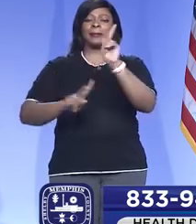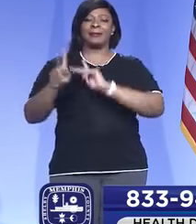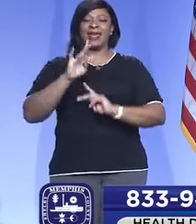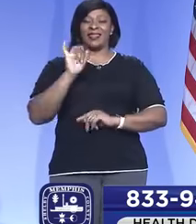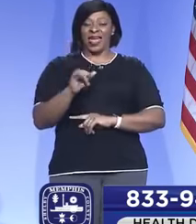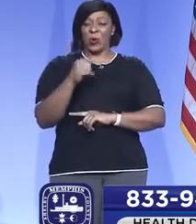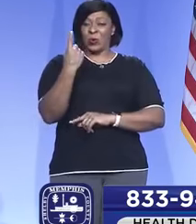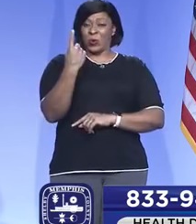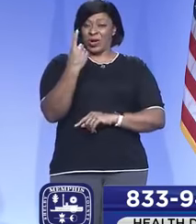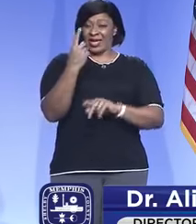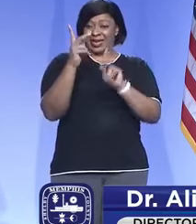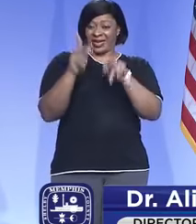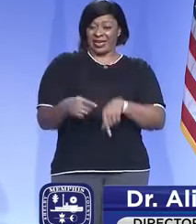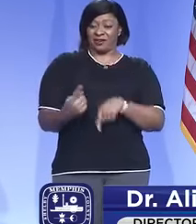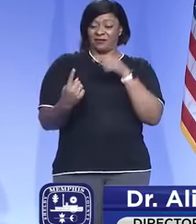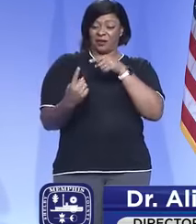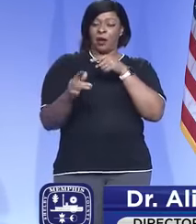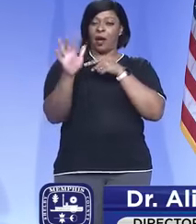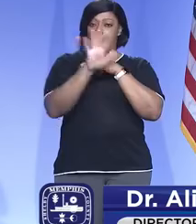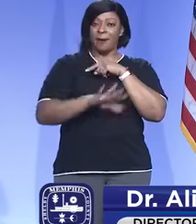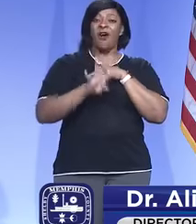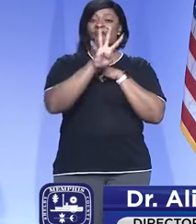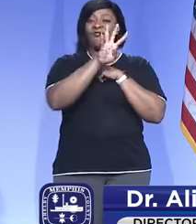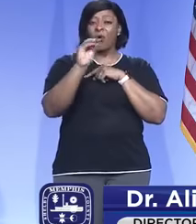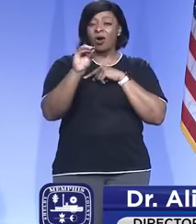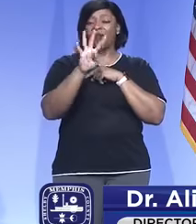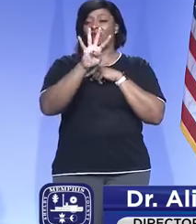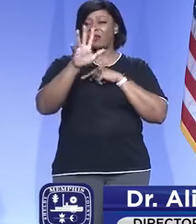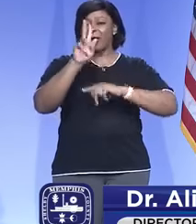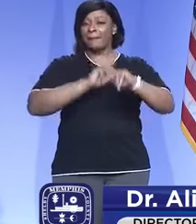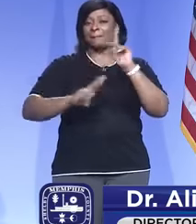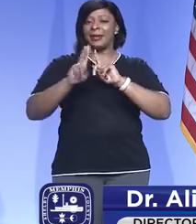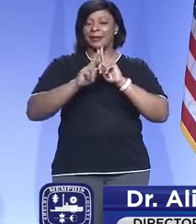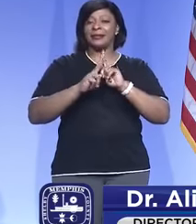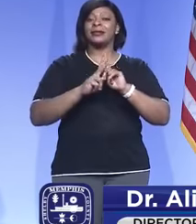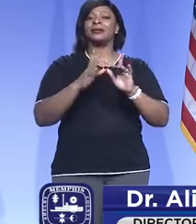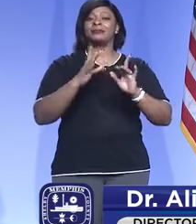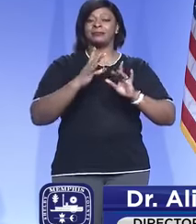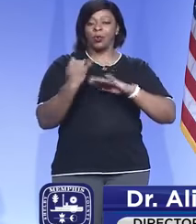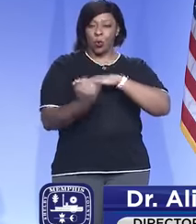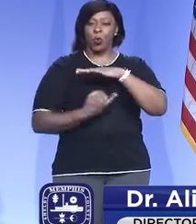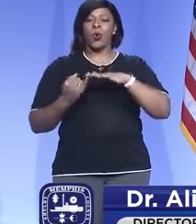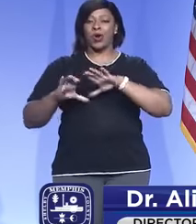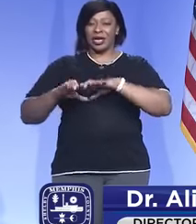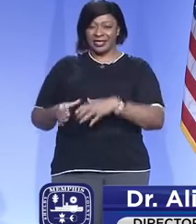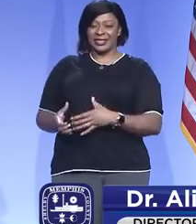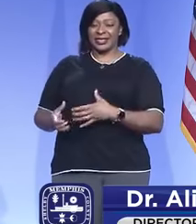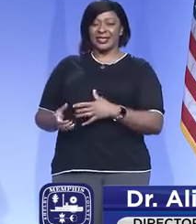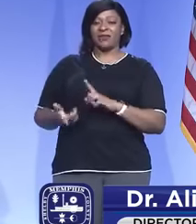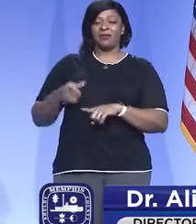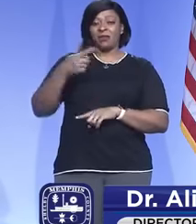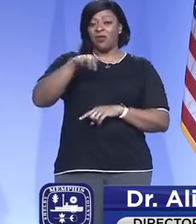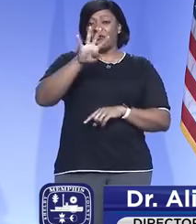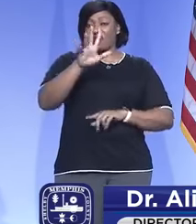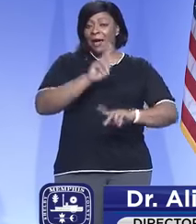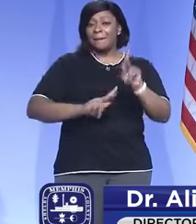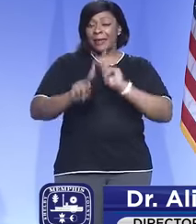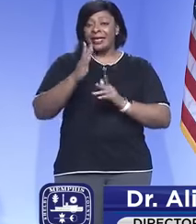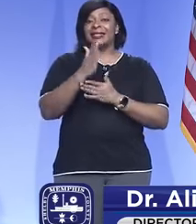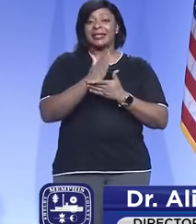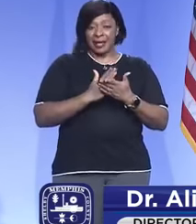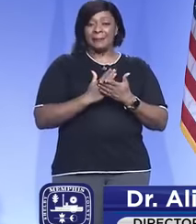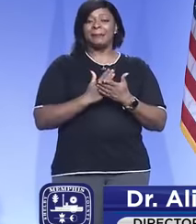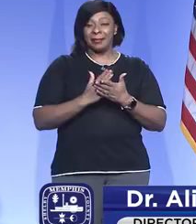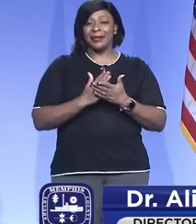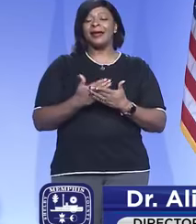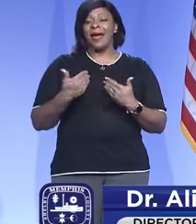for that one individual, approximately 40 to 45 people were quarantined. Of those 45 people, some of them